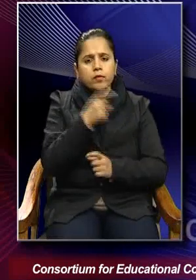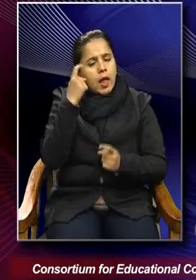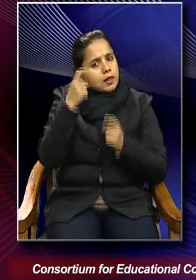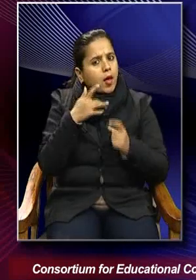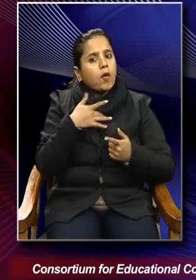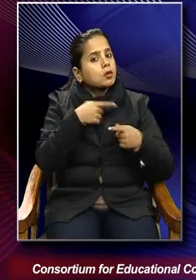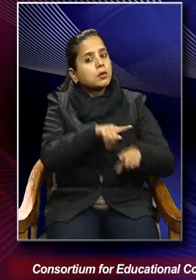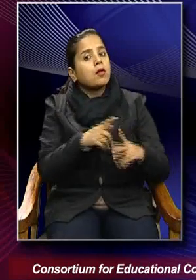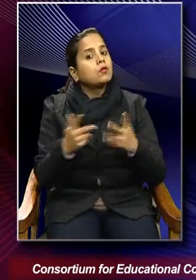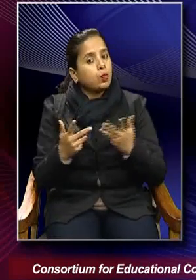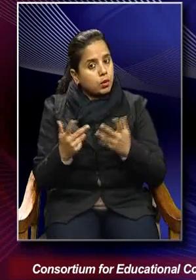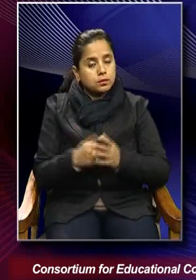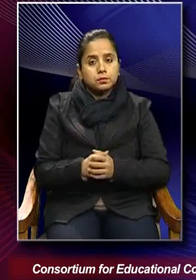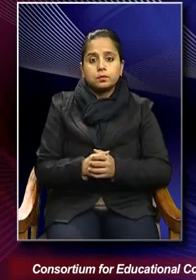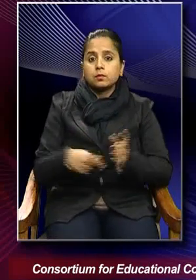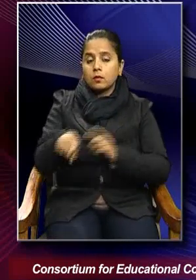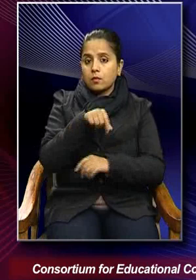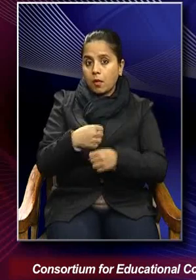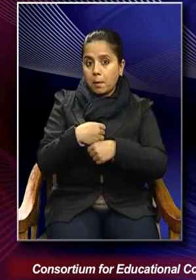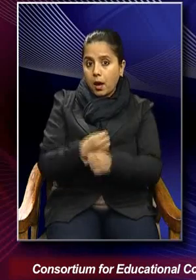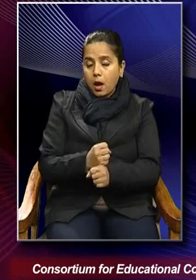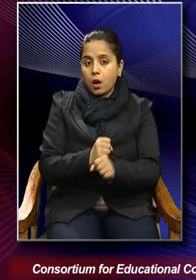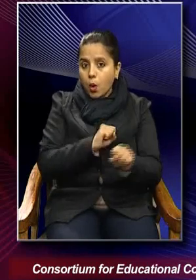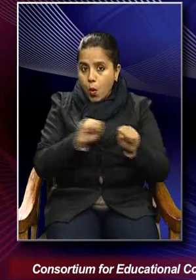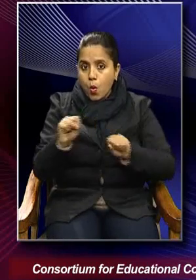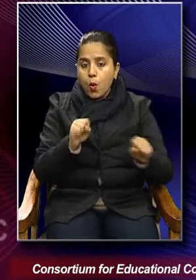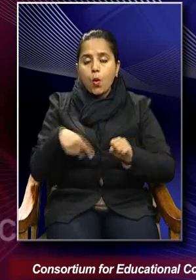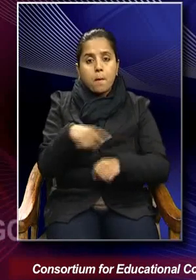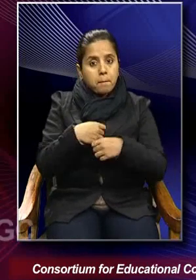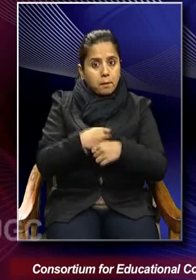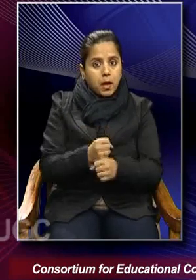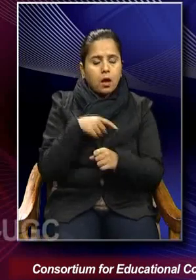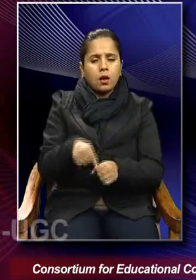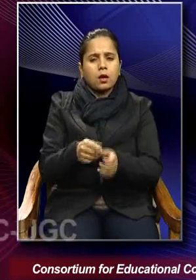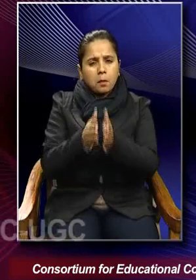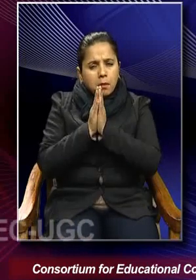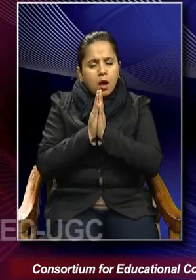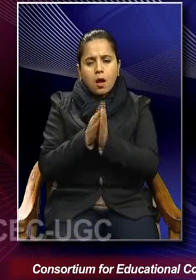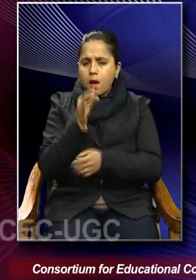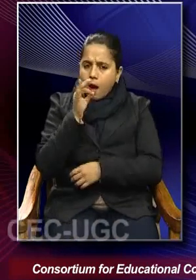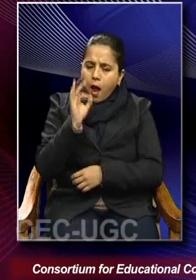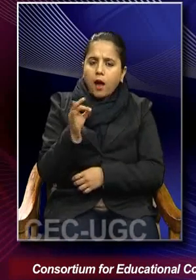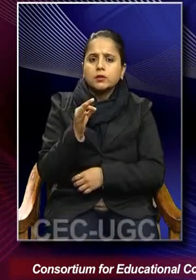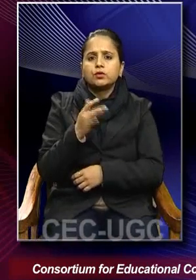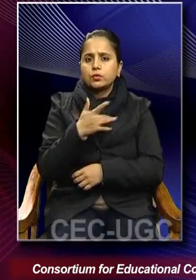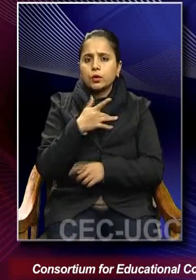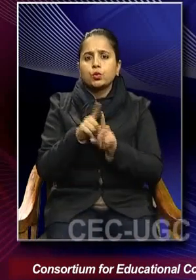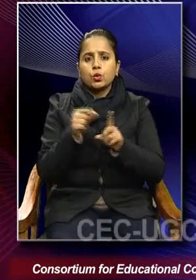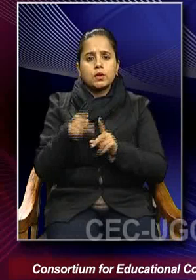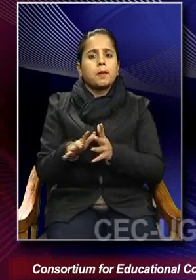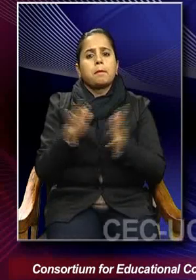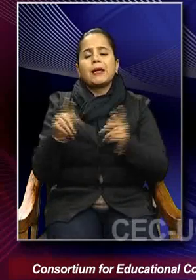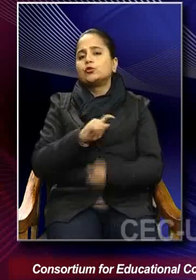that through making this, through making this appeal, through making this radical